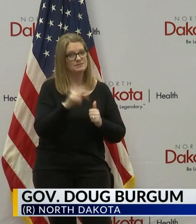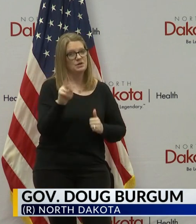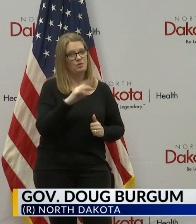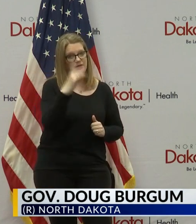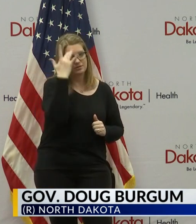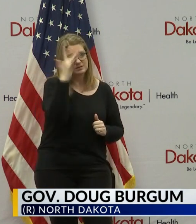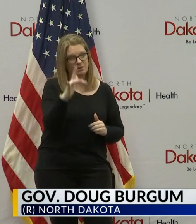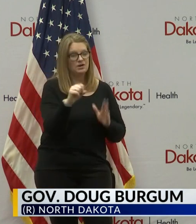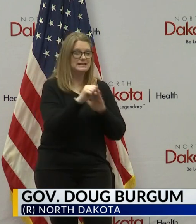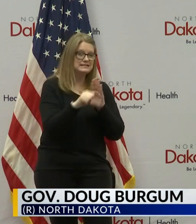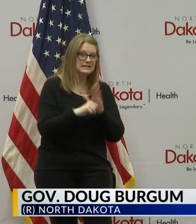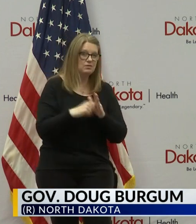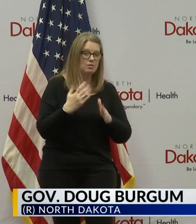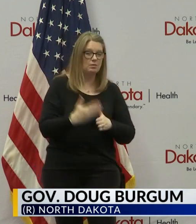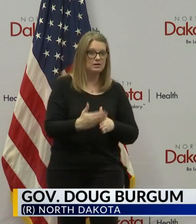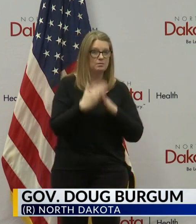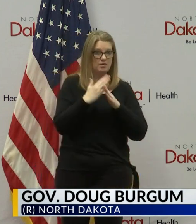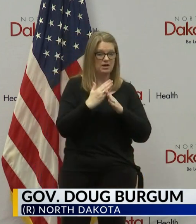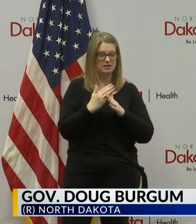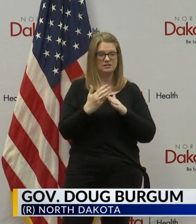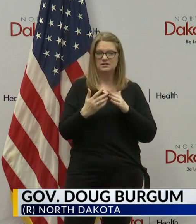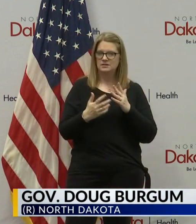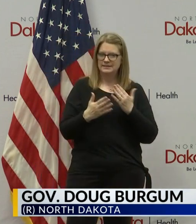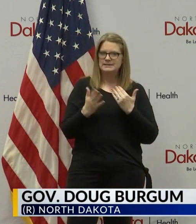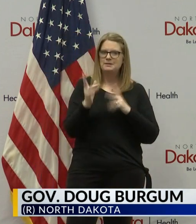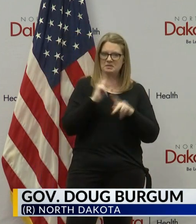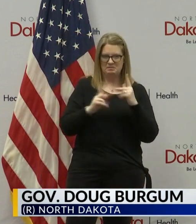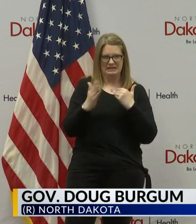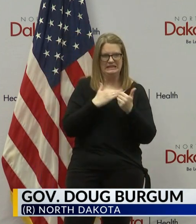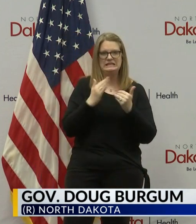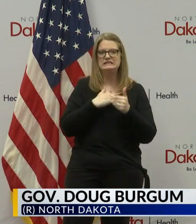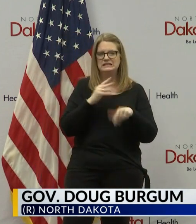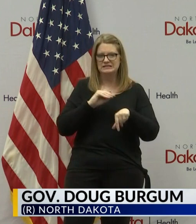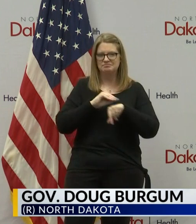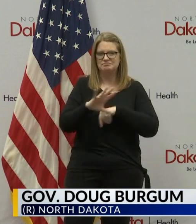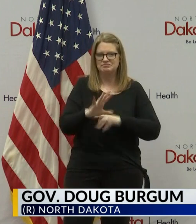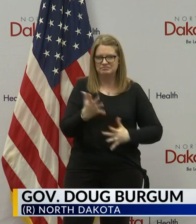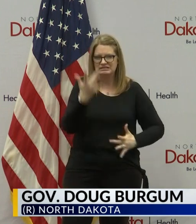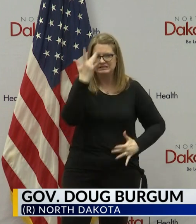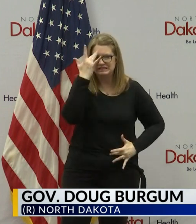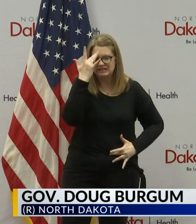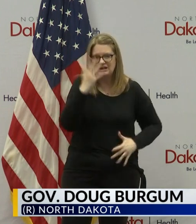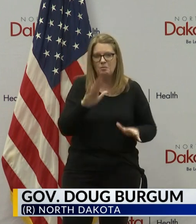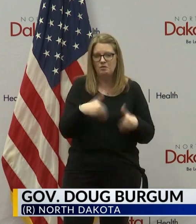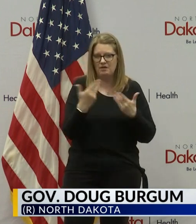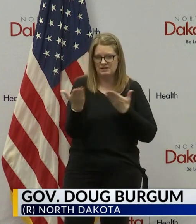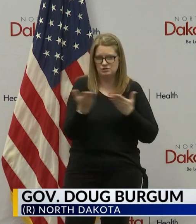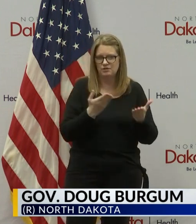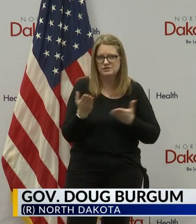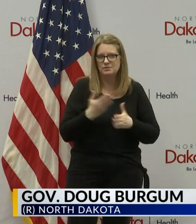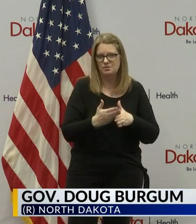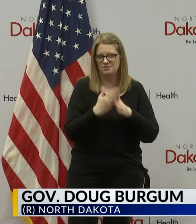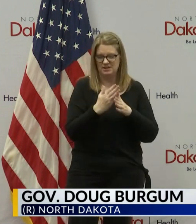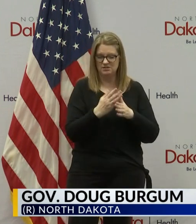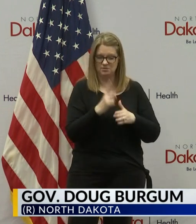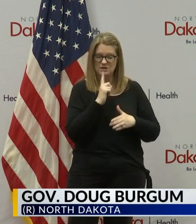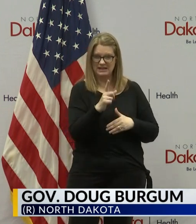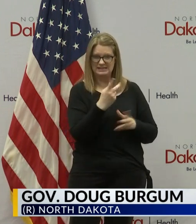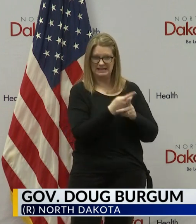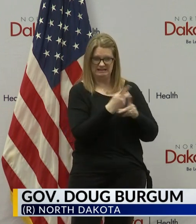we are also working to protect our most vulnerable citizens from potential outbreaks and provide services to keep them safe.